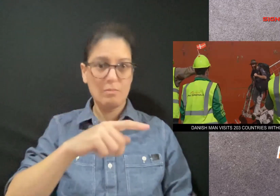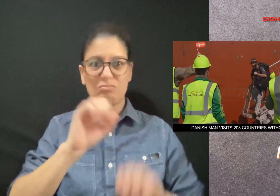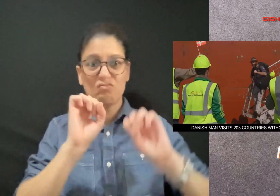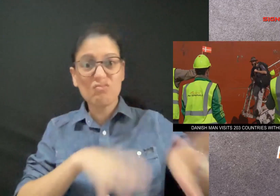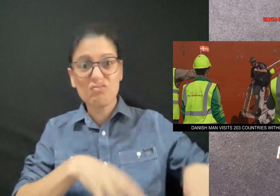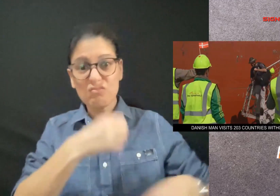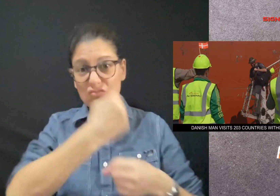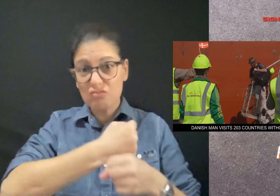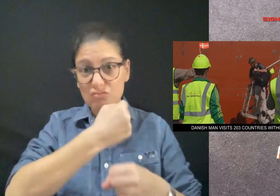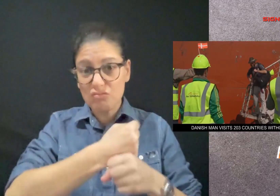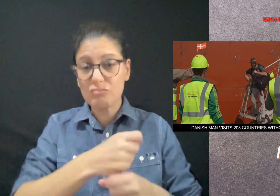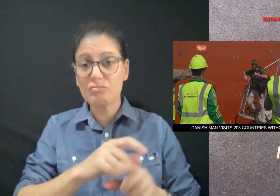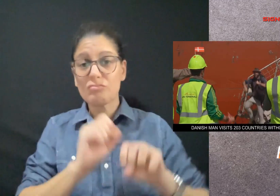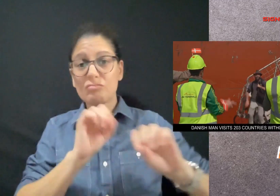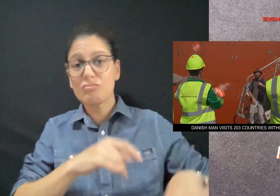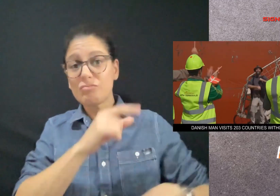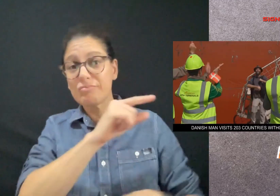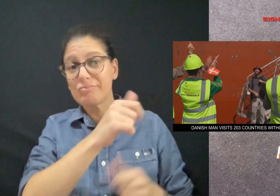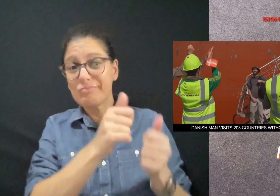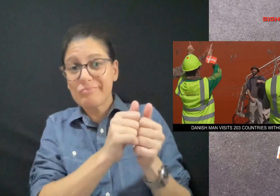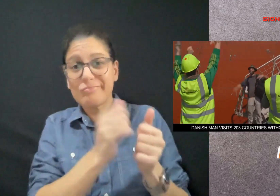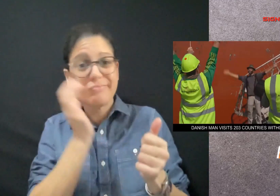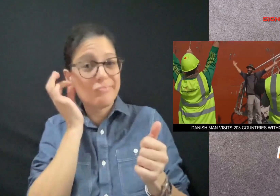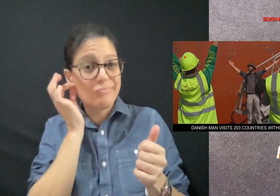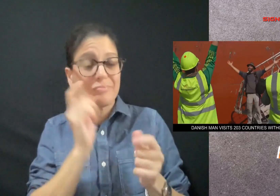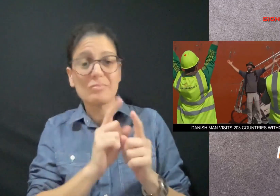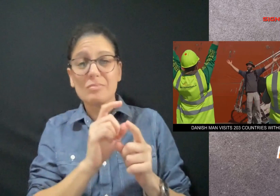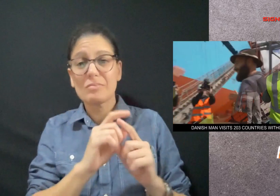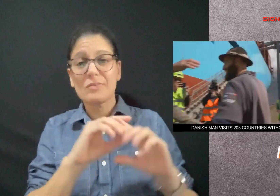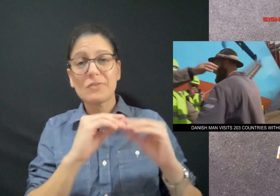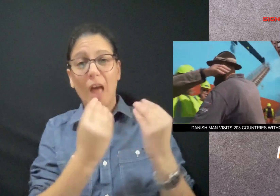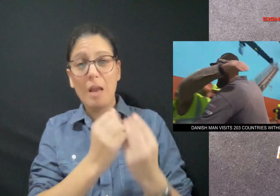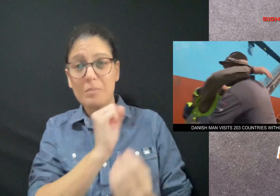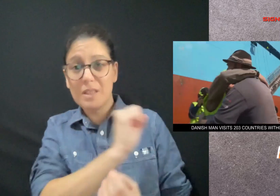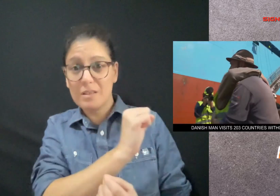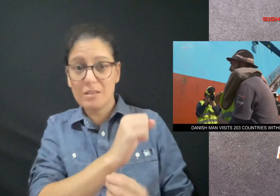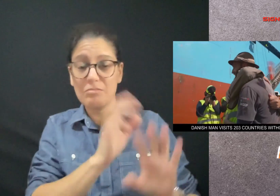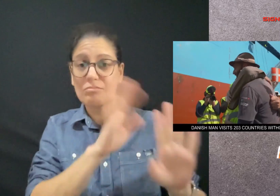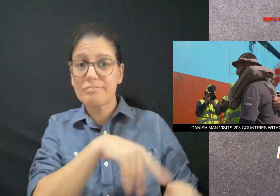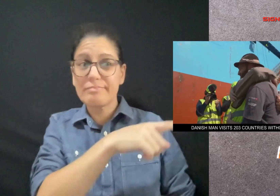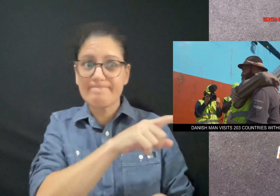job his girlfriend and his family to embark on a an epic journey